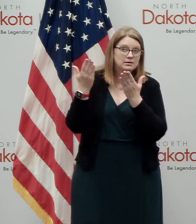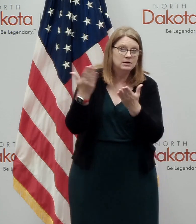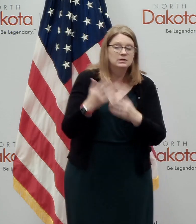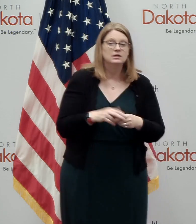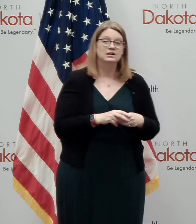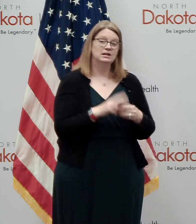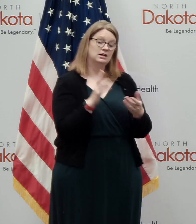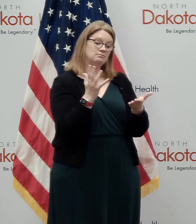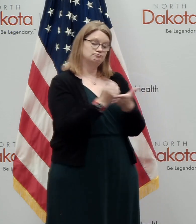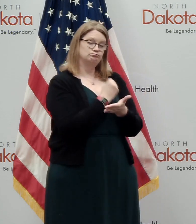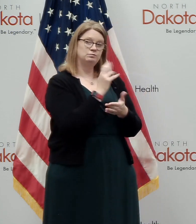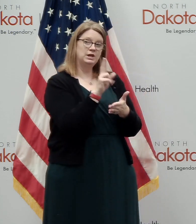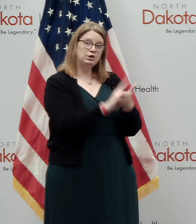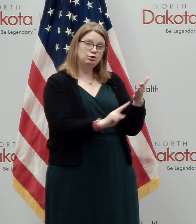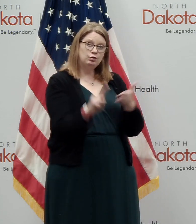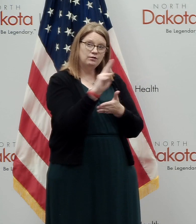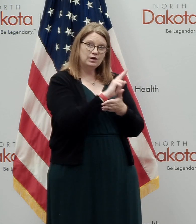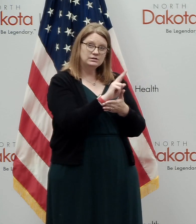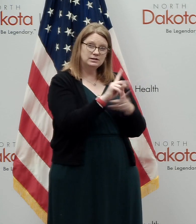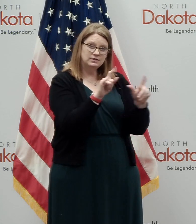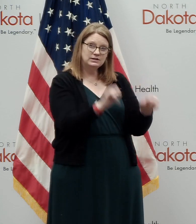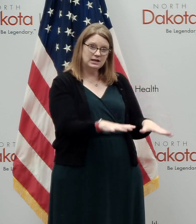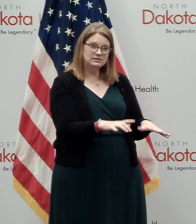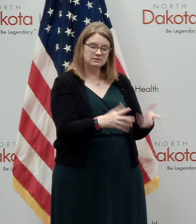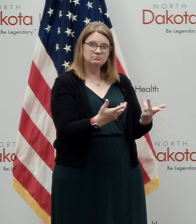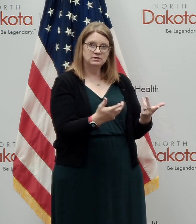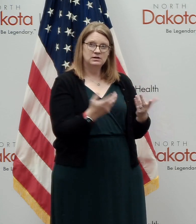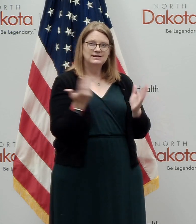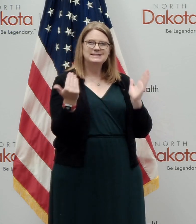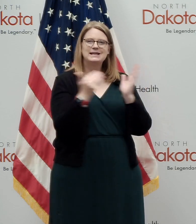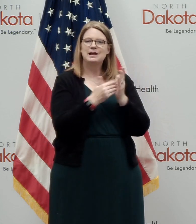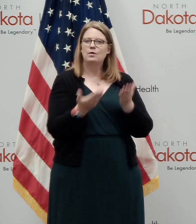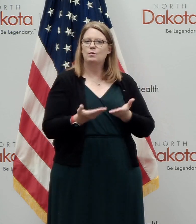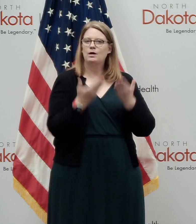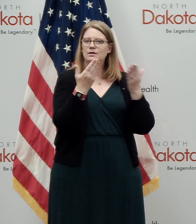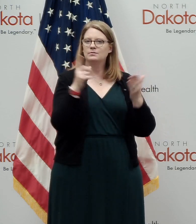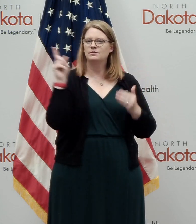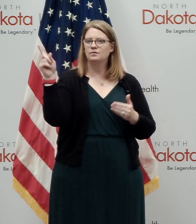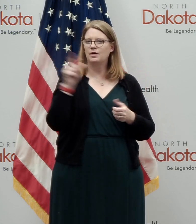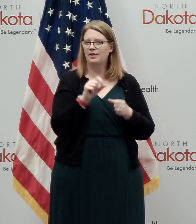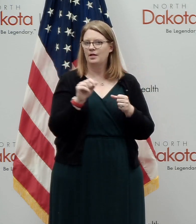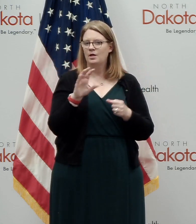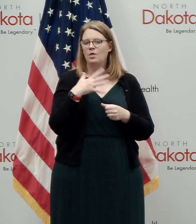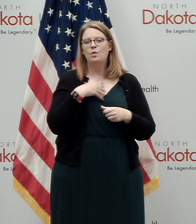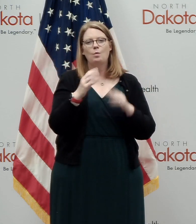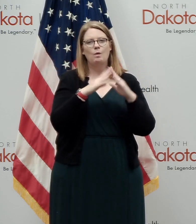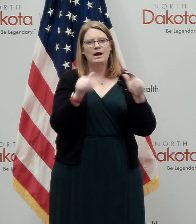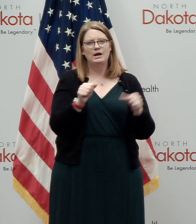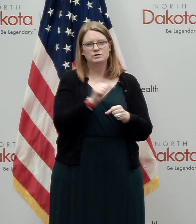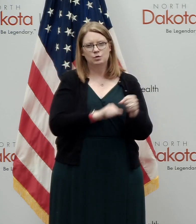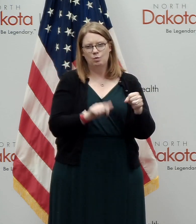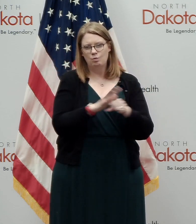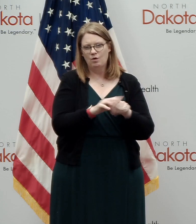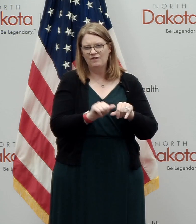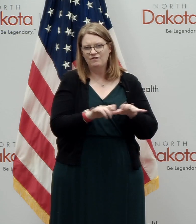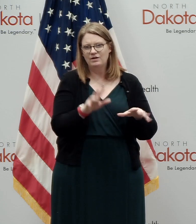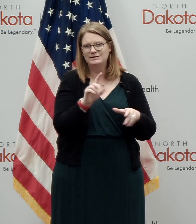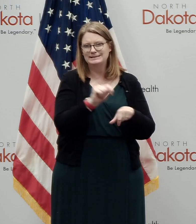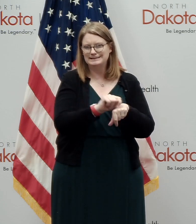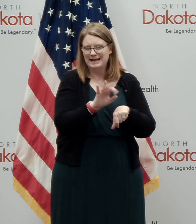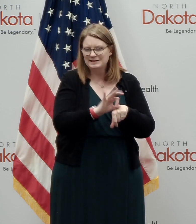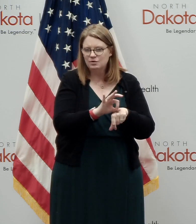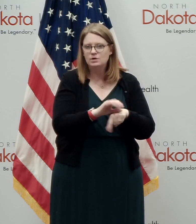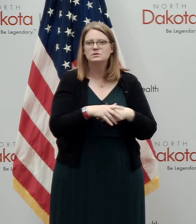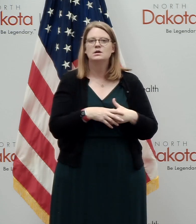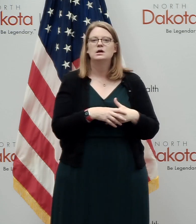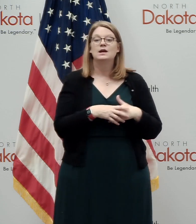universities for testing, which is another recommendation coming out of the White House Coronavirus Task Force. We're working with UND on plans